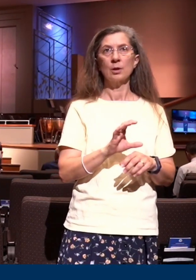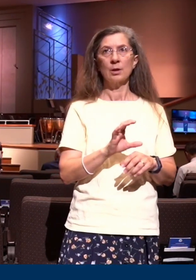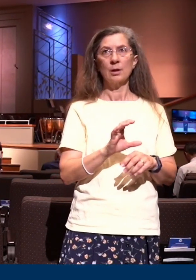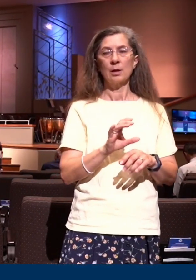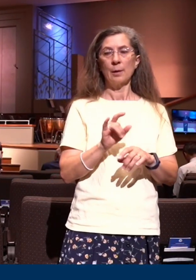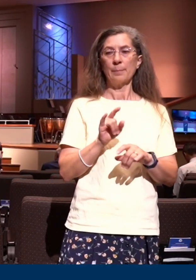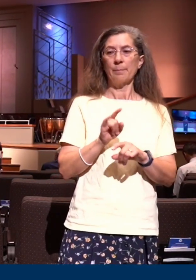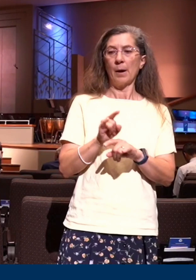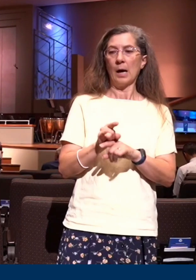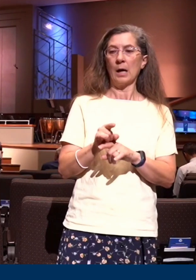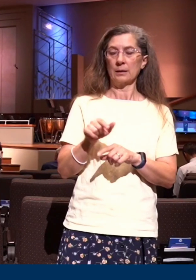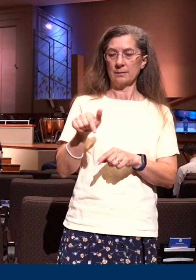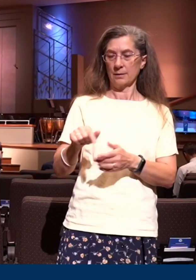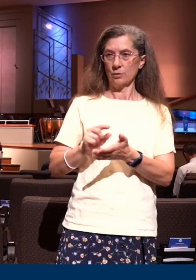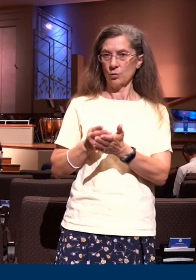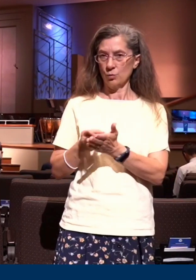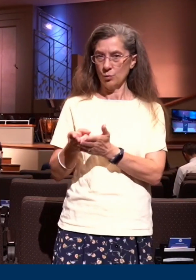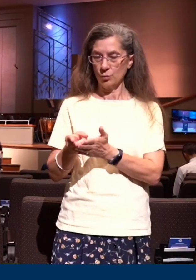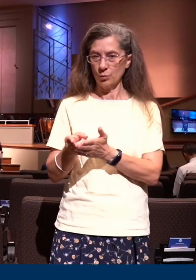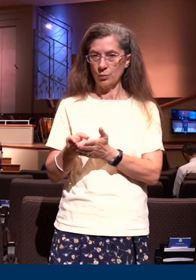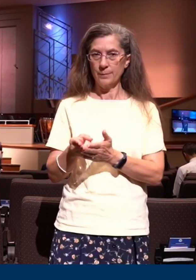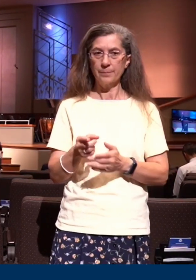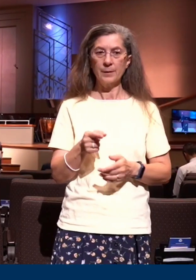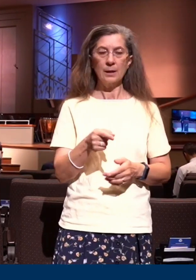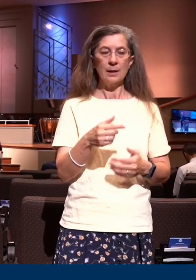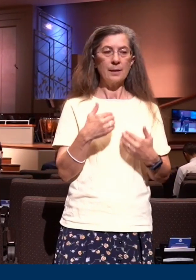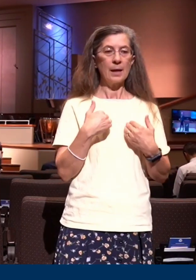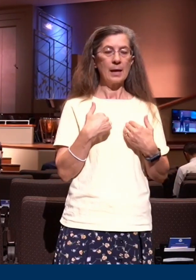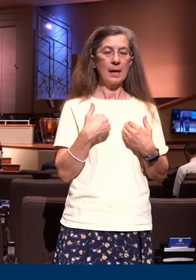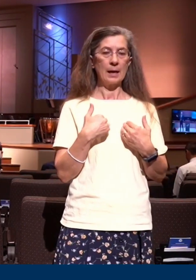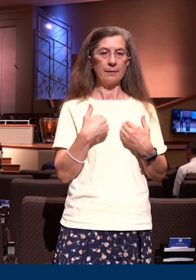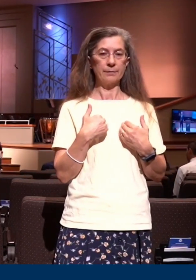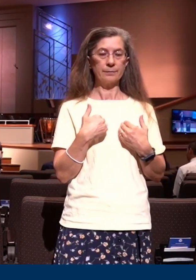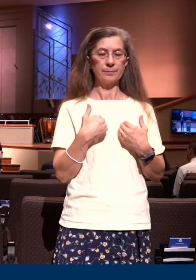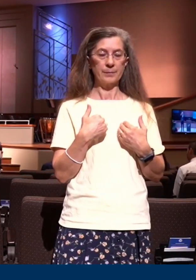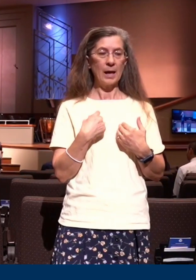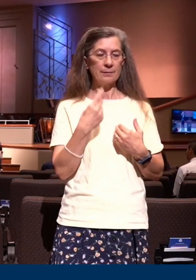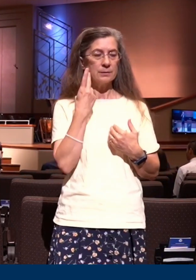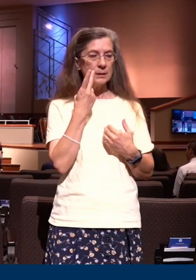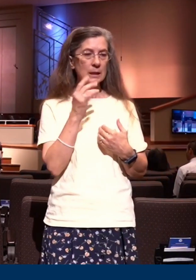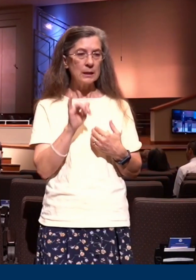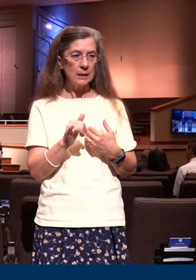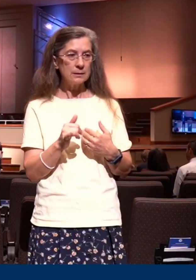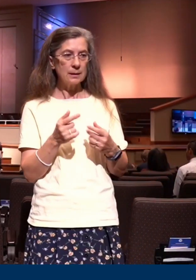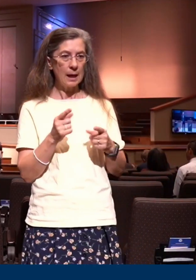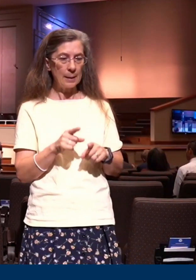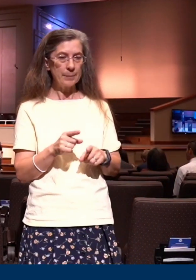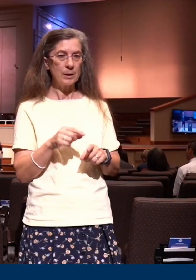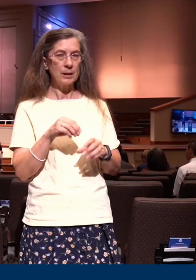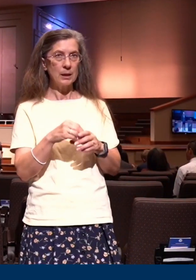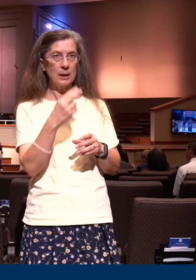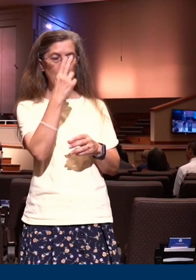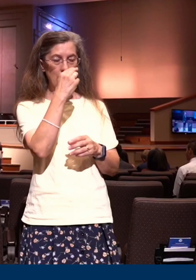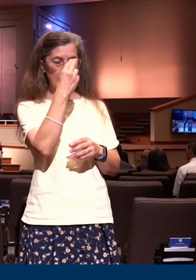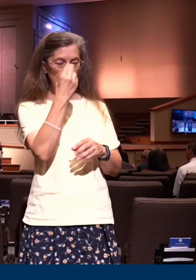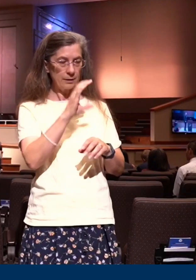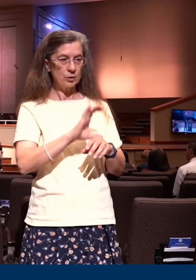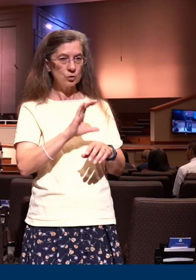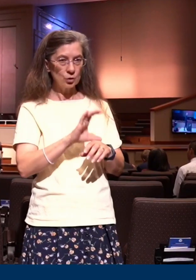sacraments as they have people line up at the altar I've witnessed this in different Catholic cathedrals in foreign countries people